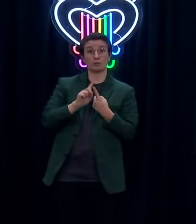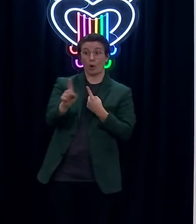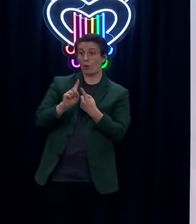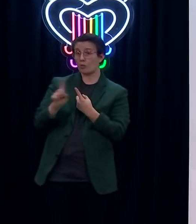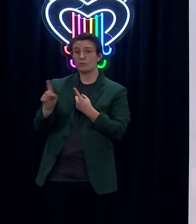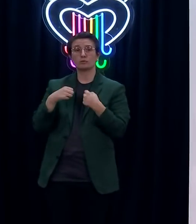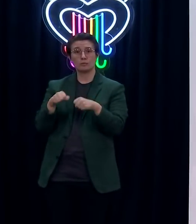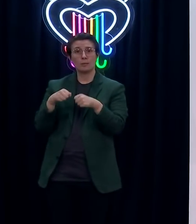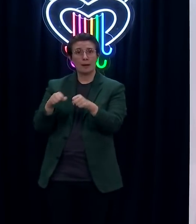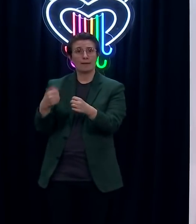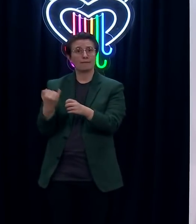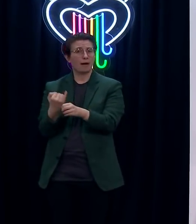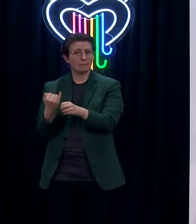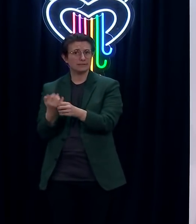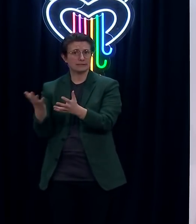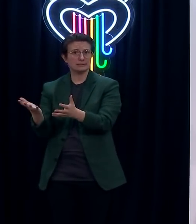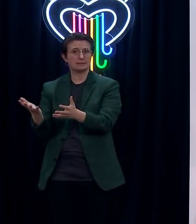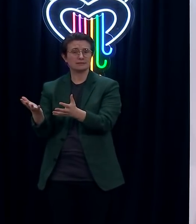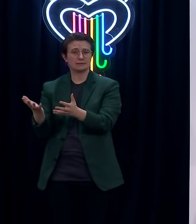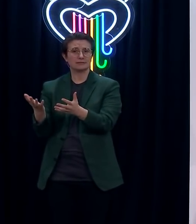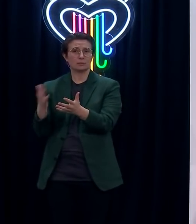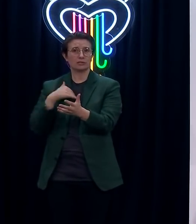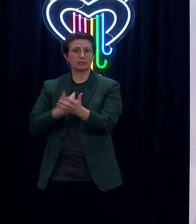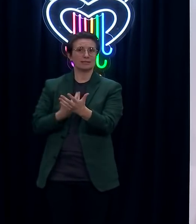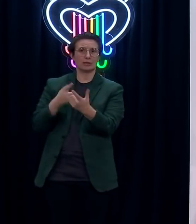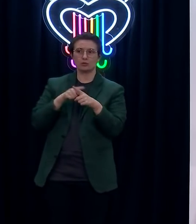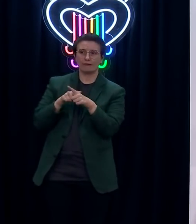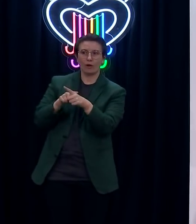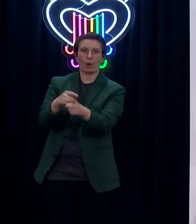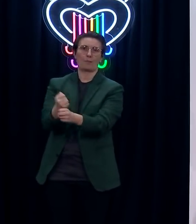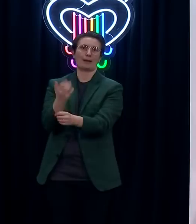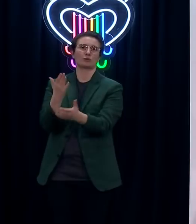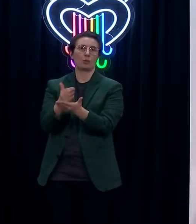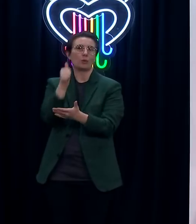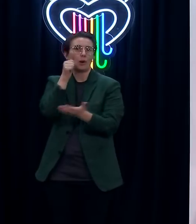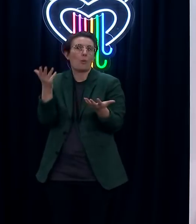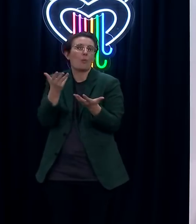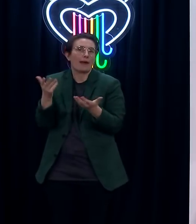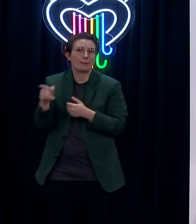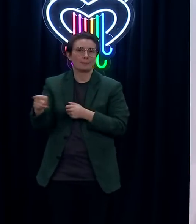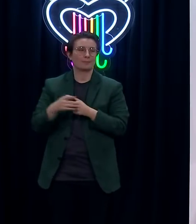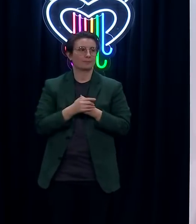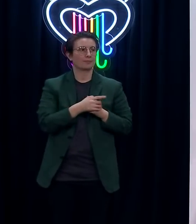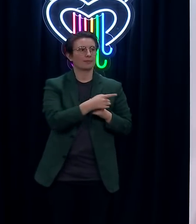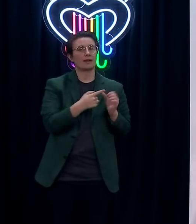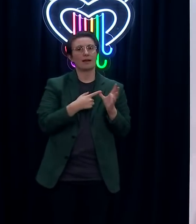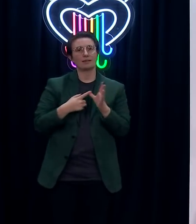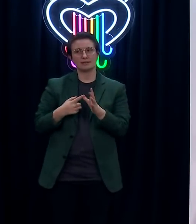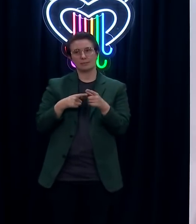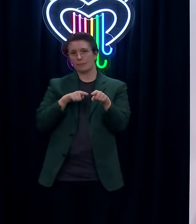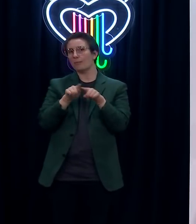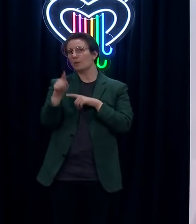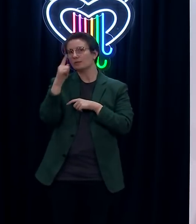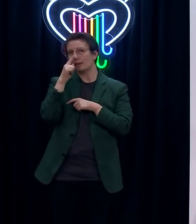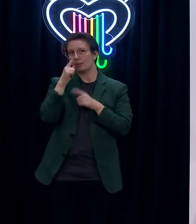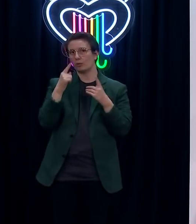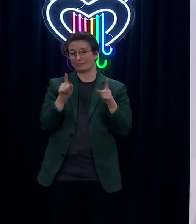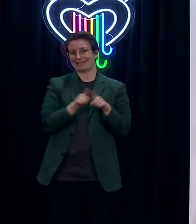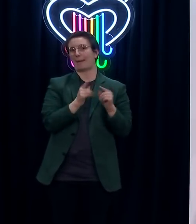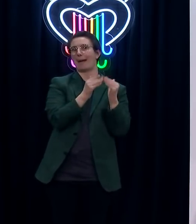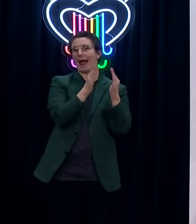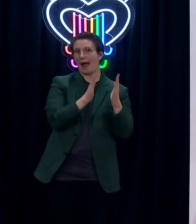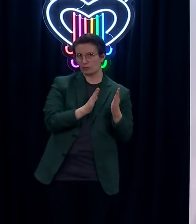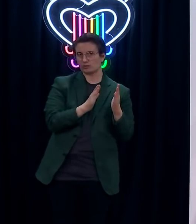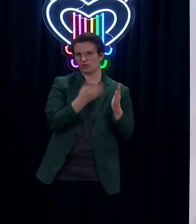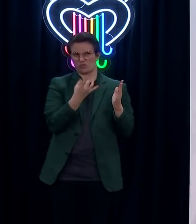because the household contacts are ones who already have had that advice to be in self-isolation or in a quarantine facility, so